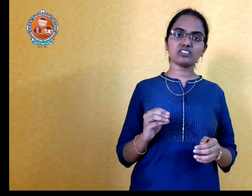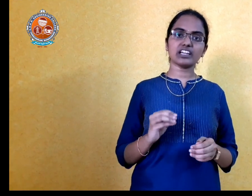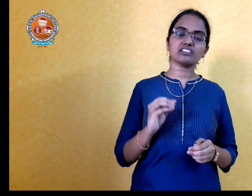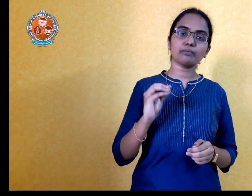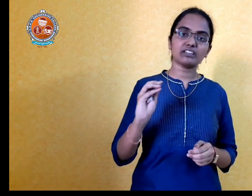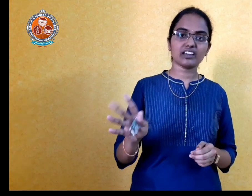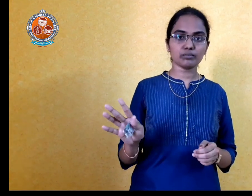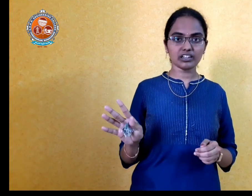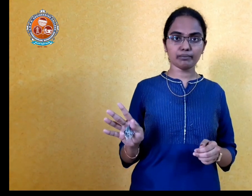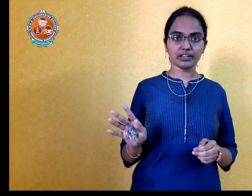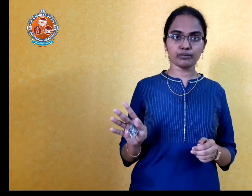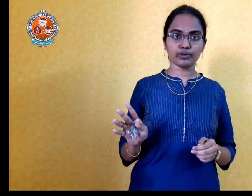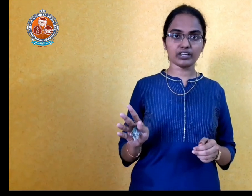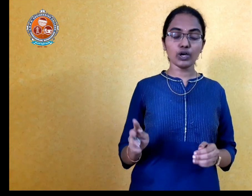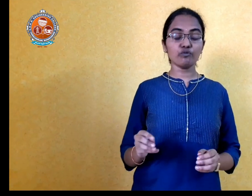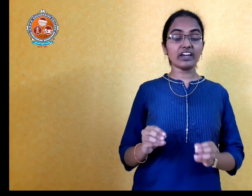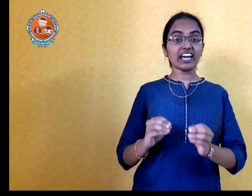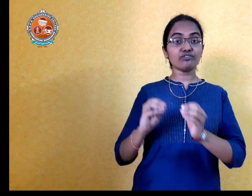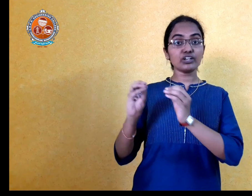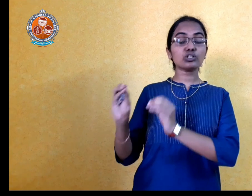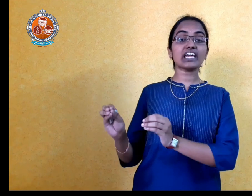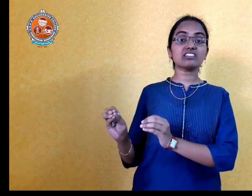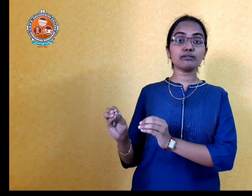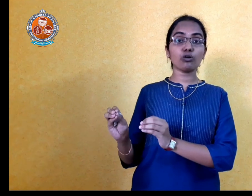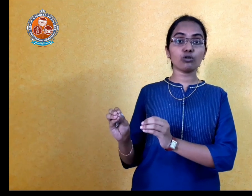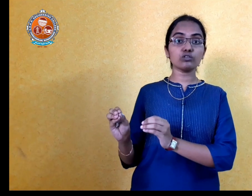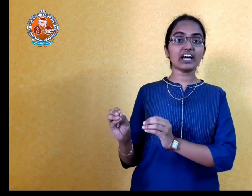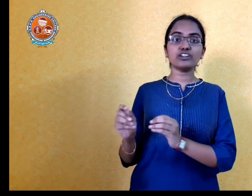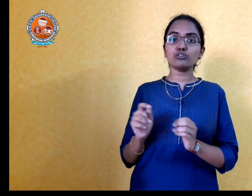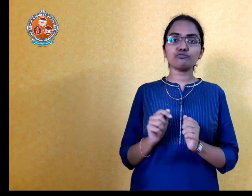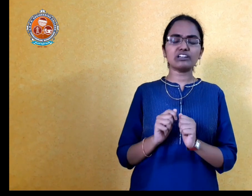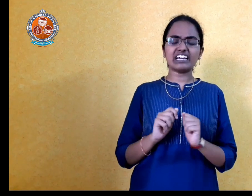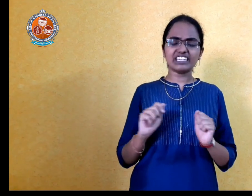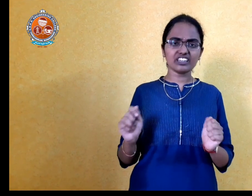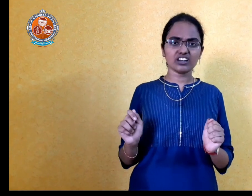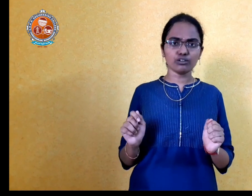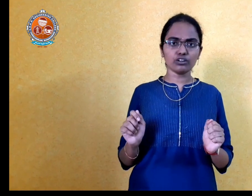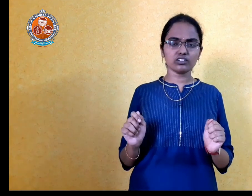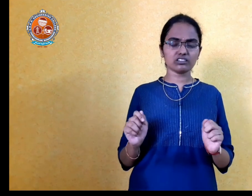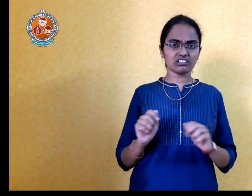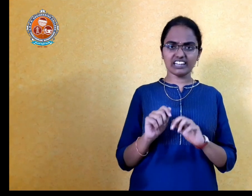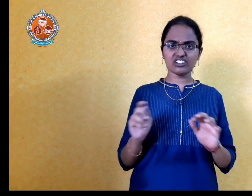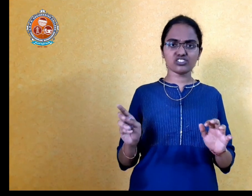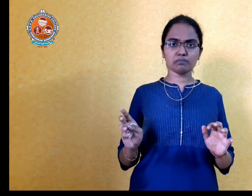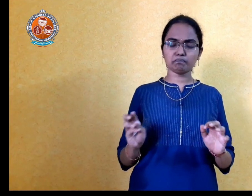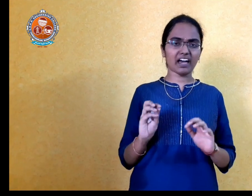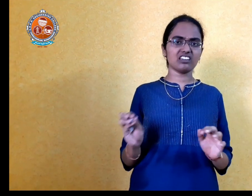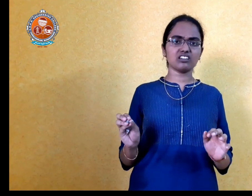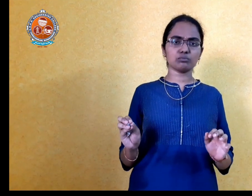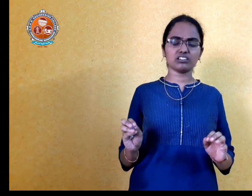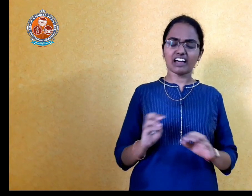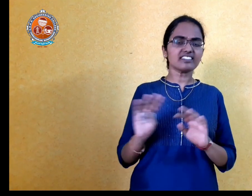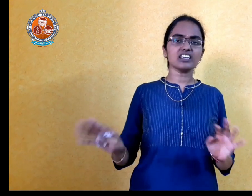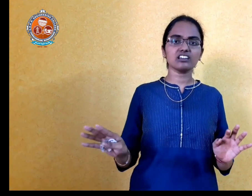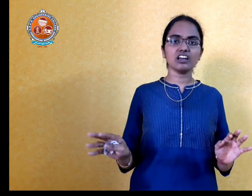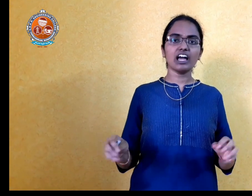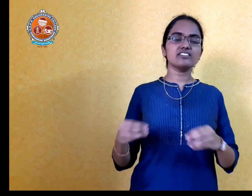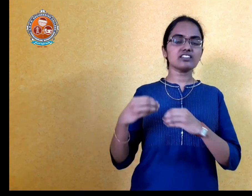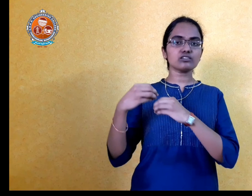just like some assignment I'm attempting. When I went to the exam hall also, I did not feel any nervous, tension, panic in me, nothing. Just